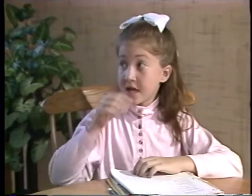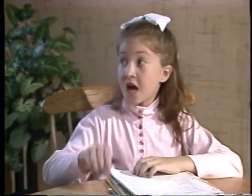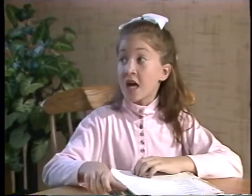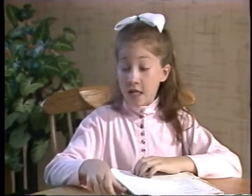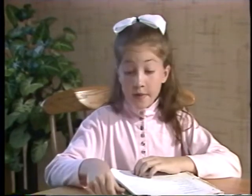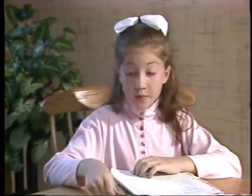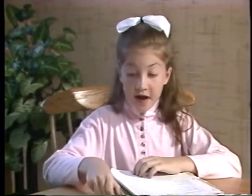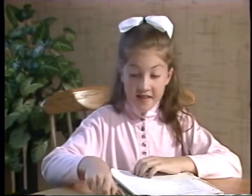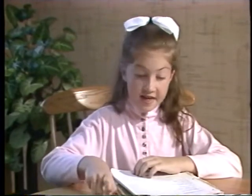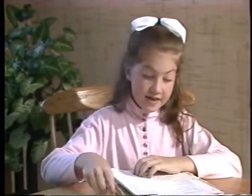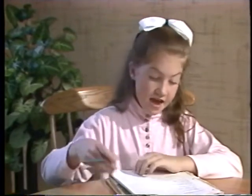Let me write that down.